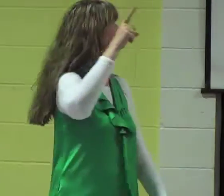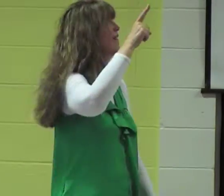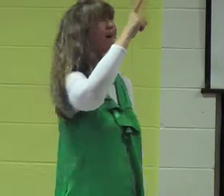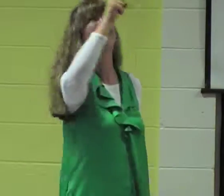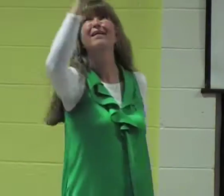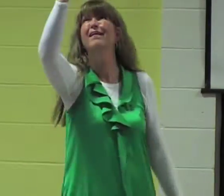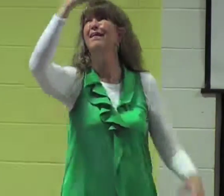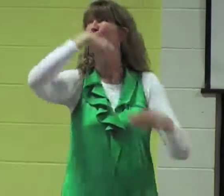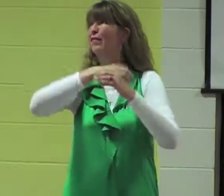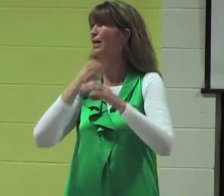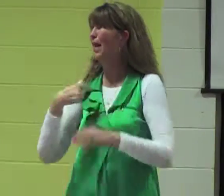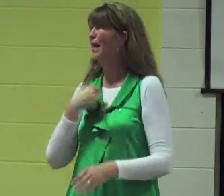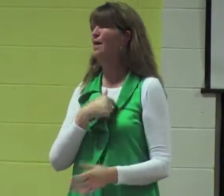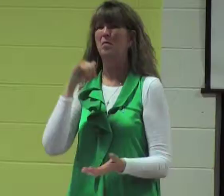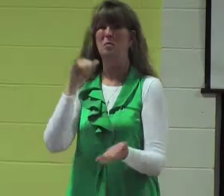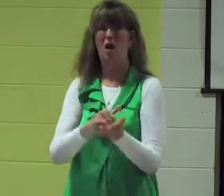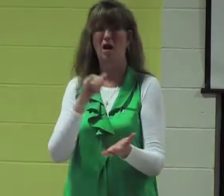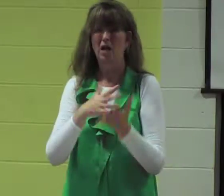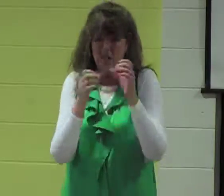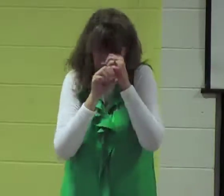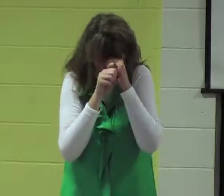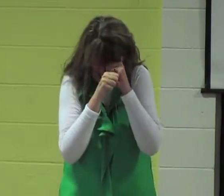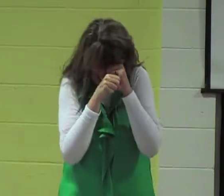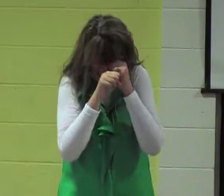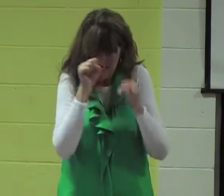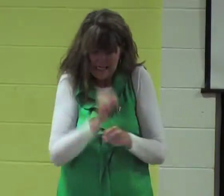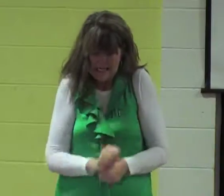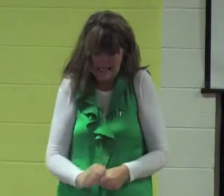So we're looking at the skies. It's impossible.